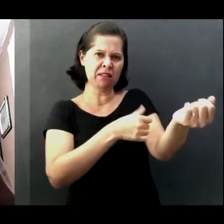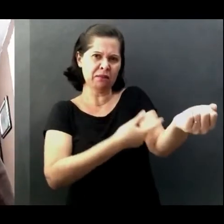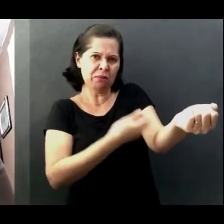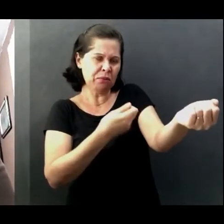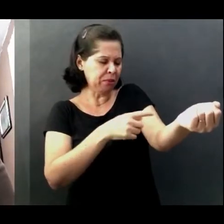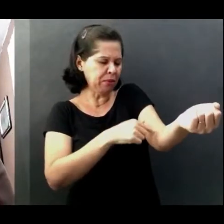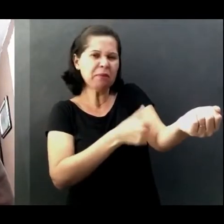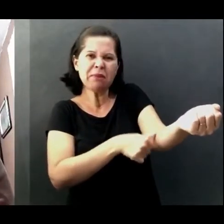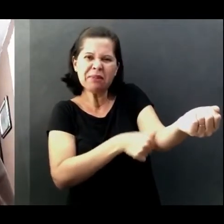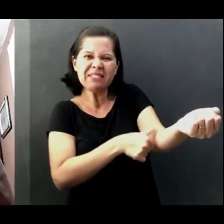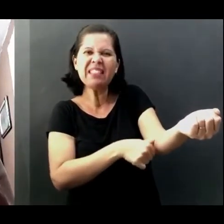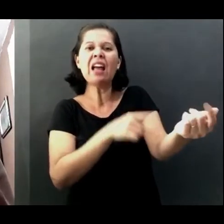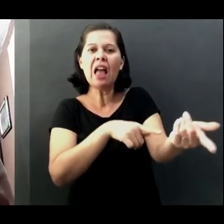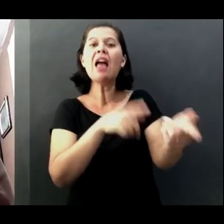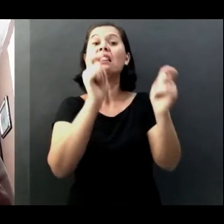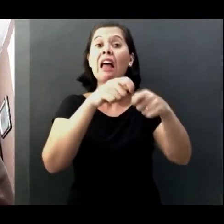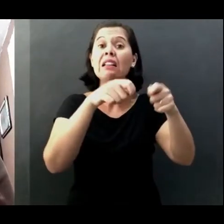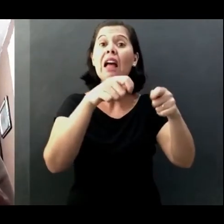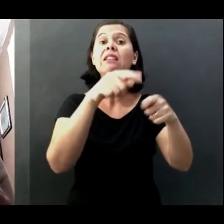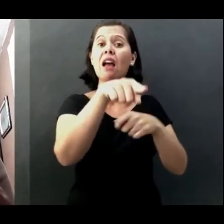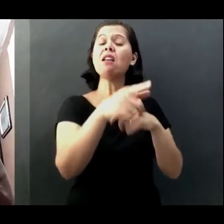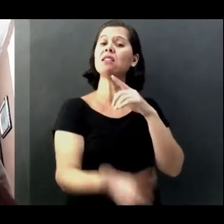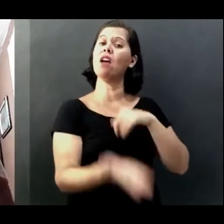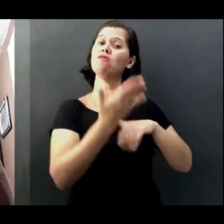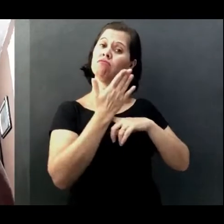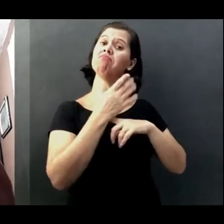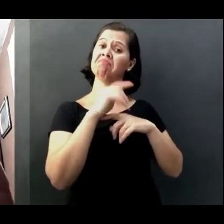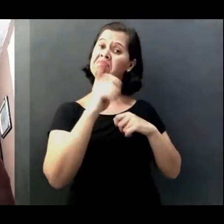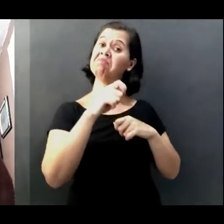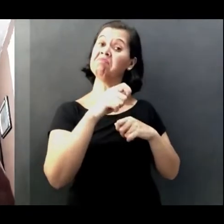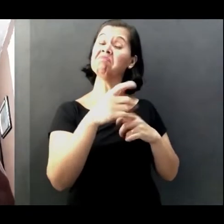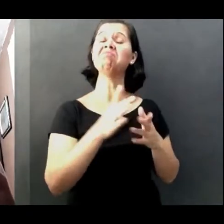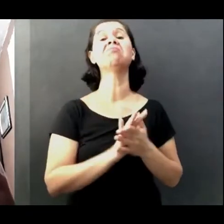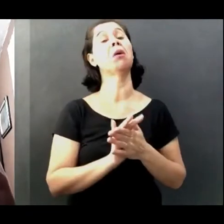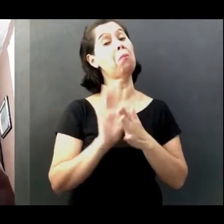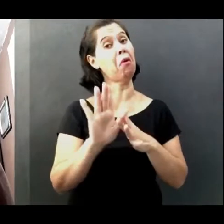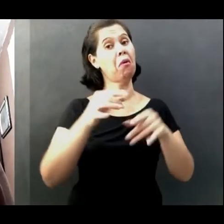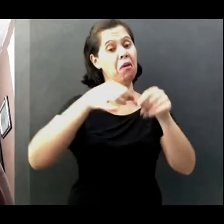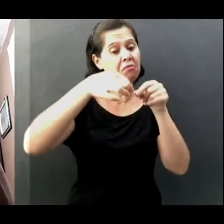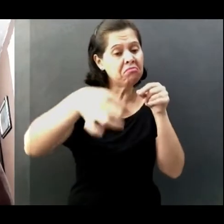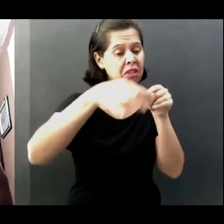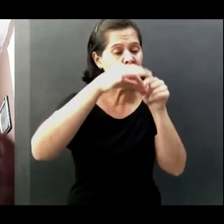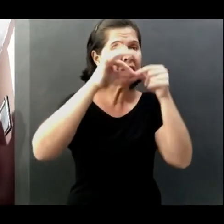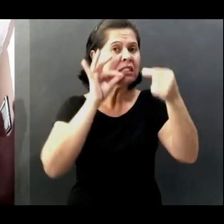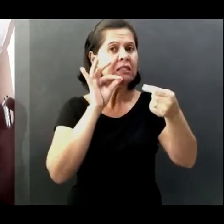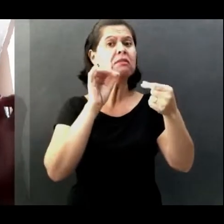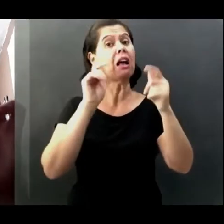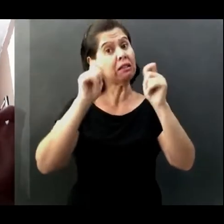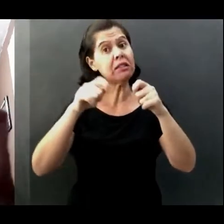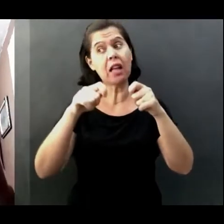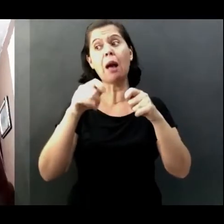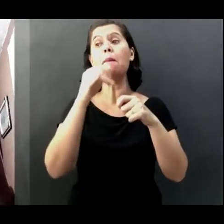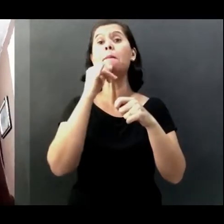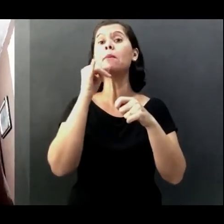stick it, so it doesn't fall off. This tape has solved, because then, for example,